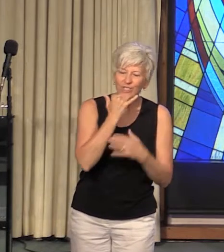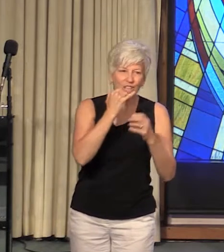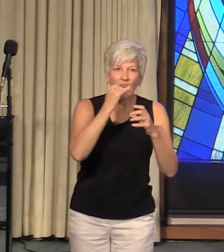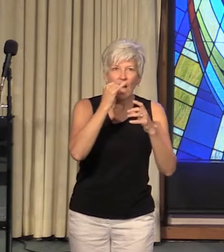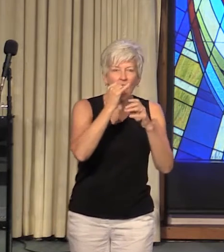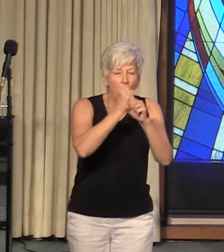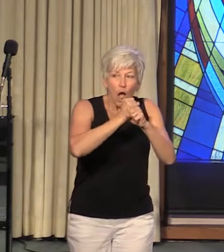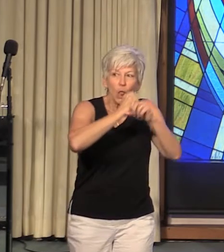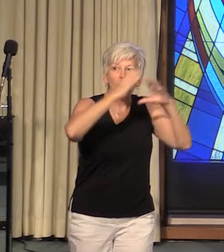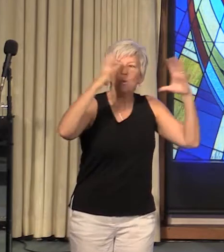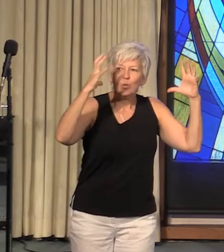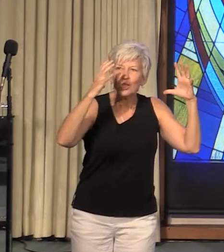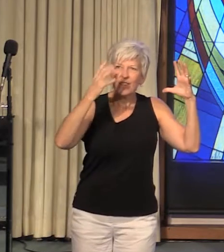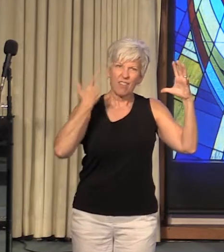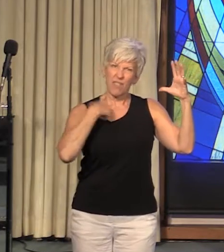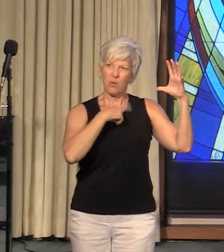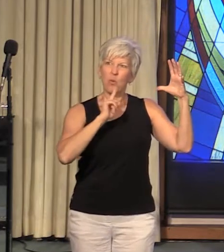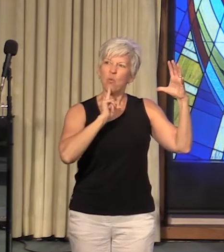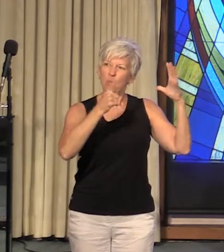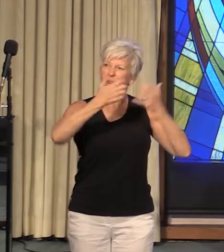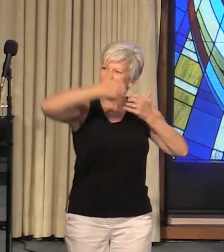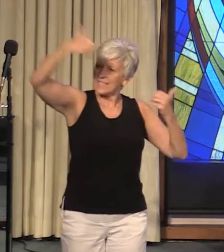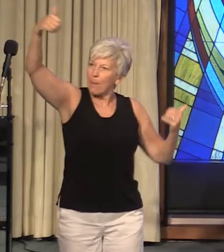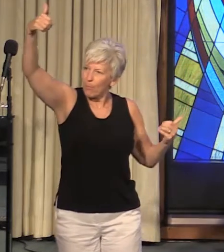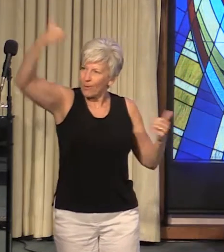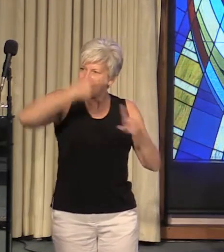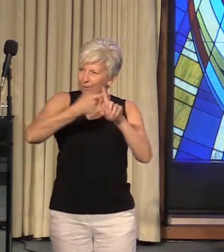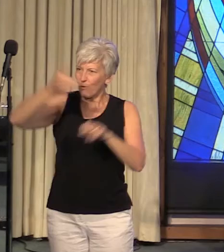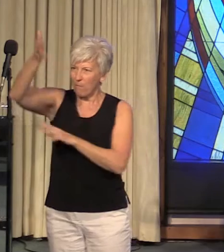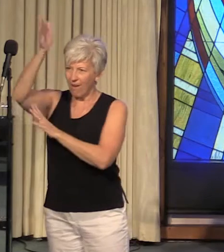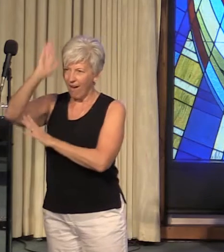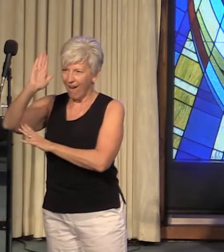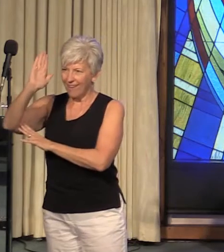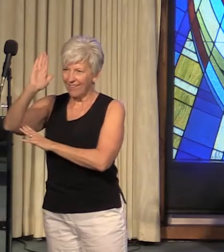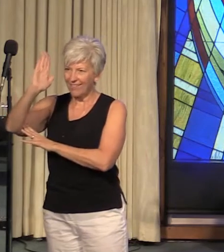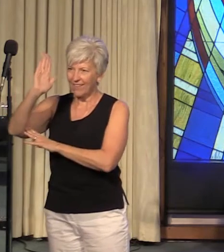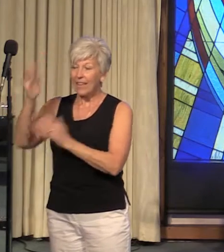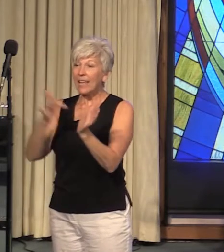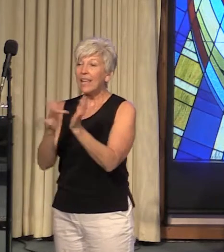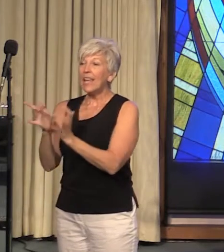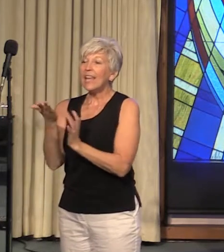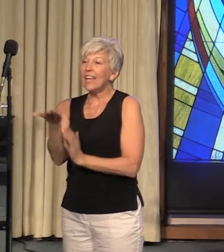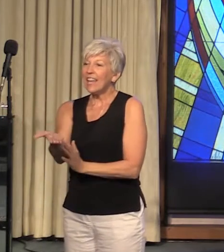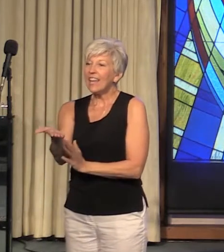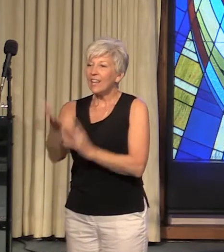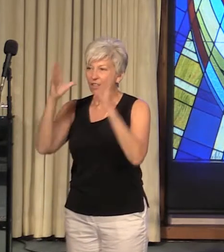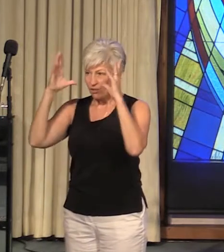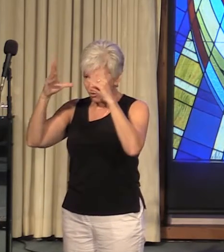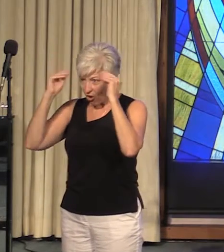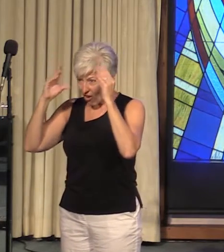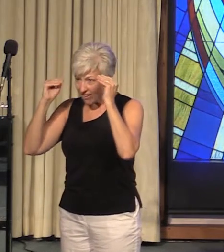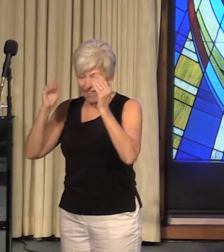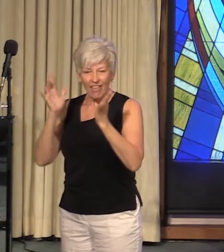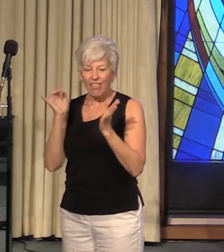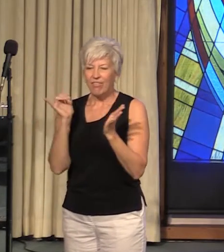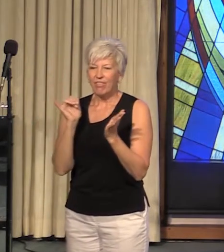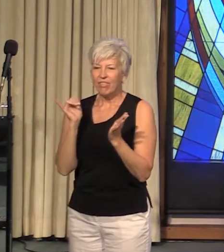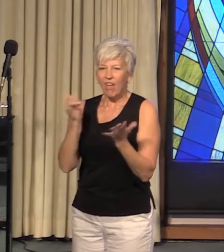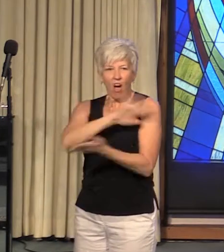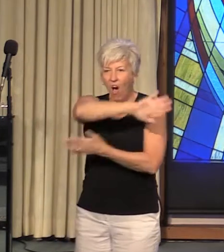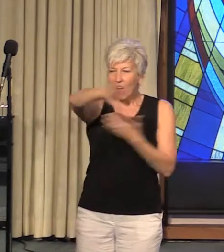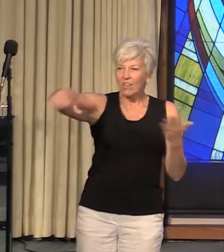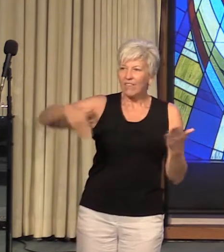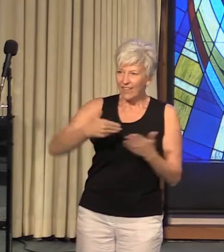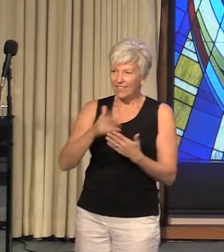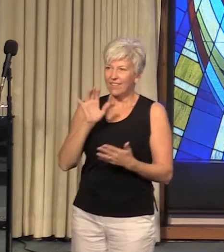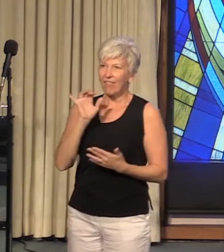us that we and God are one. He referred to God in a word that made